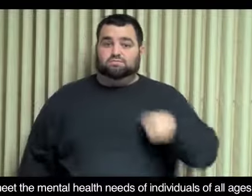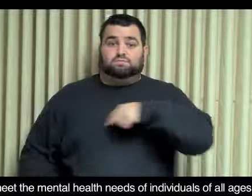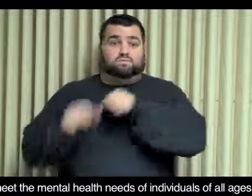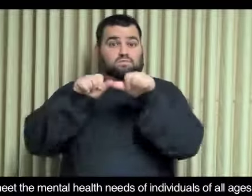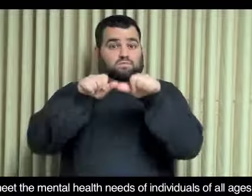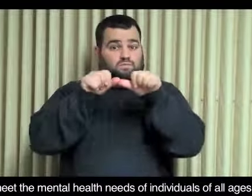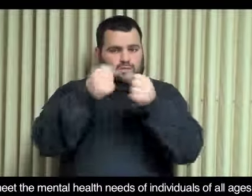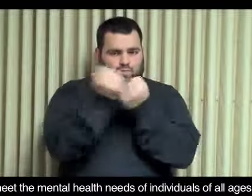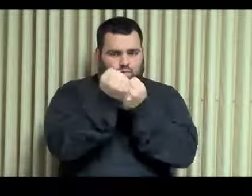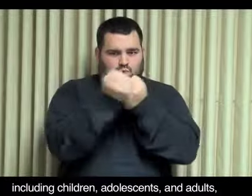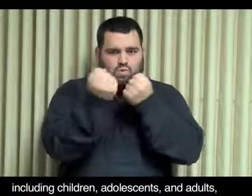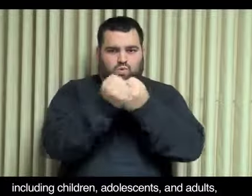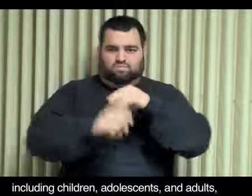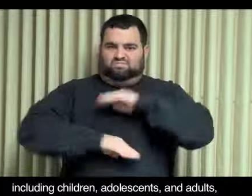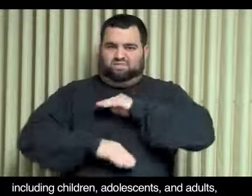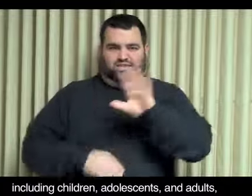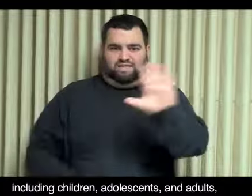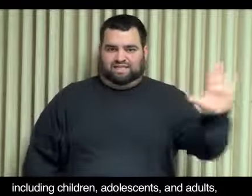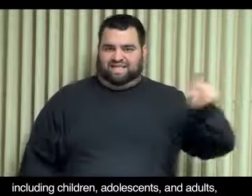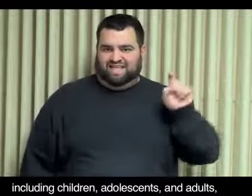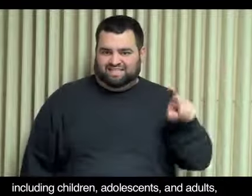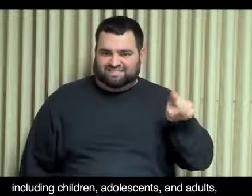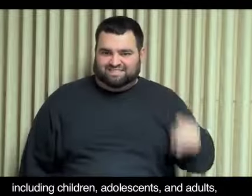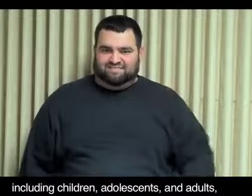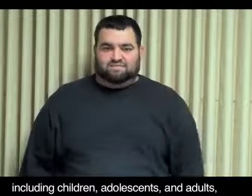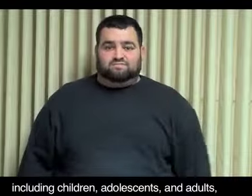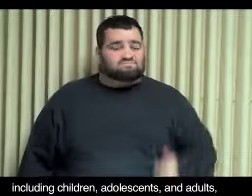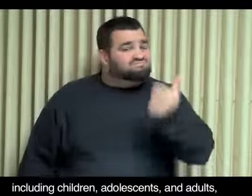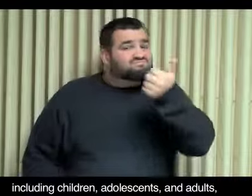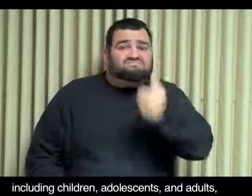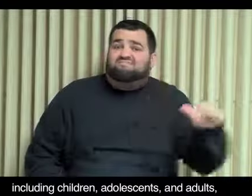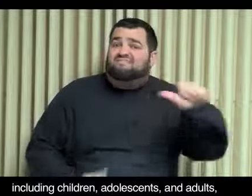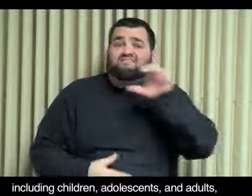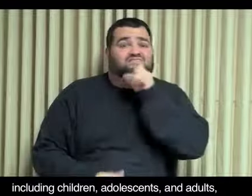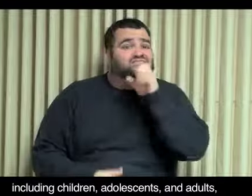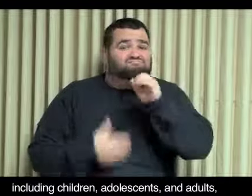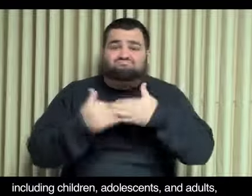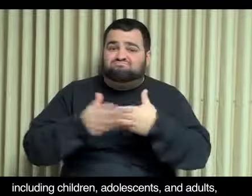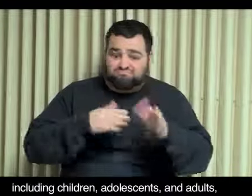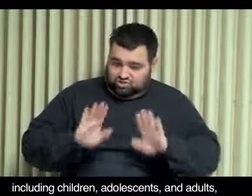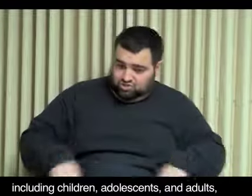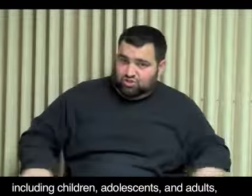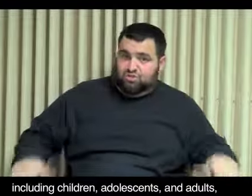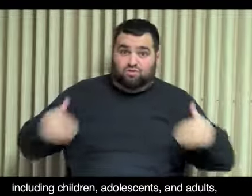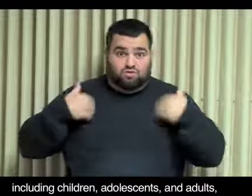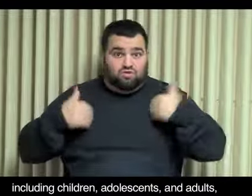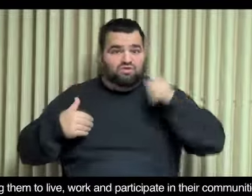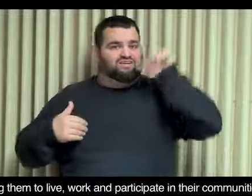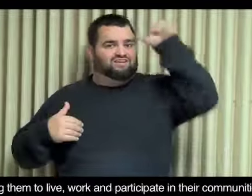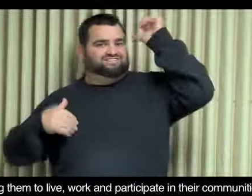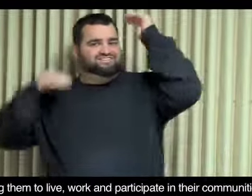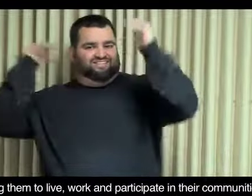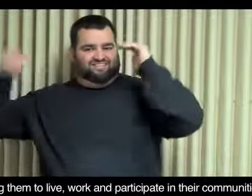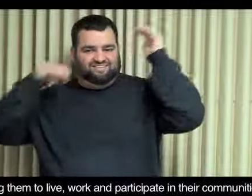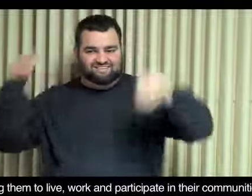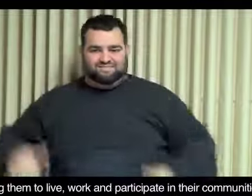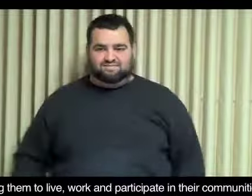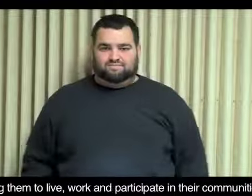of all ages, including children, adolescents, and adults, enabling them to